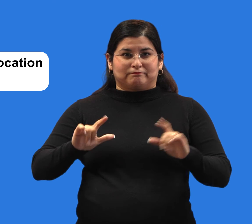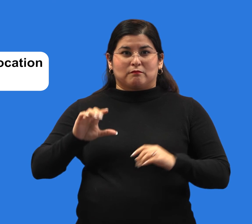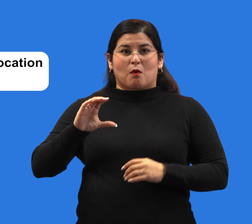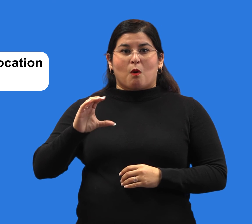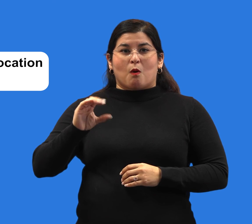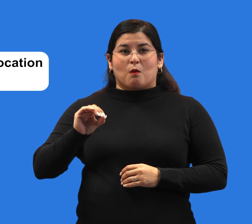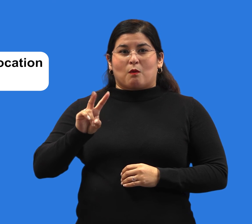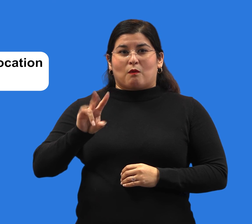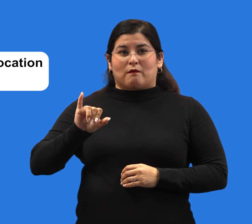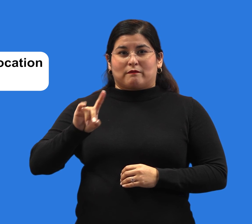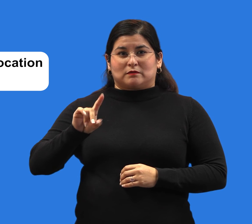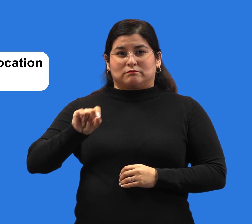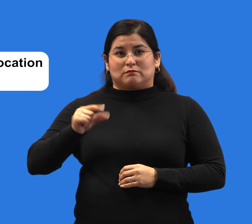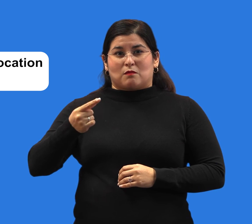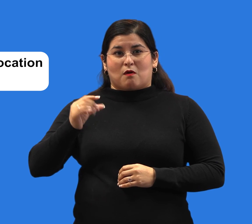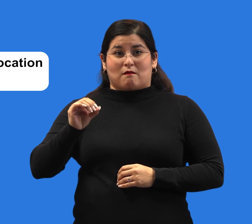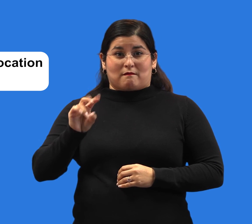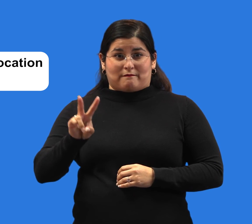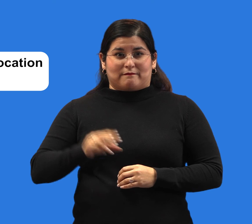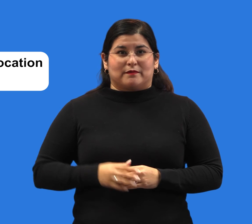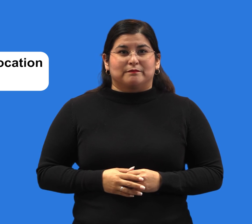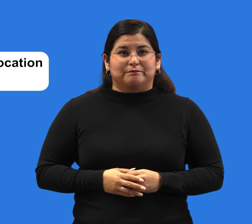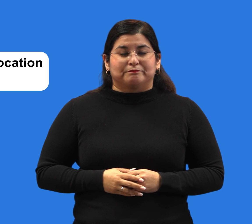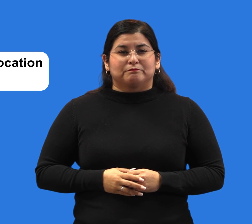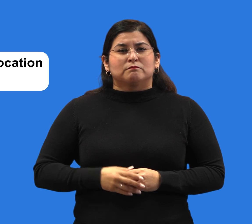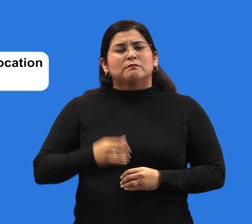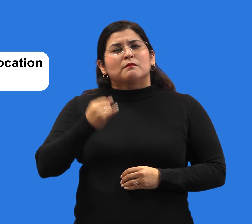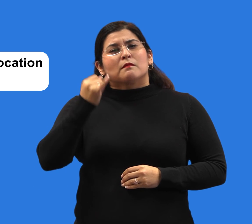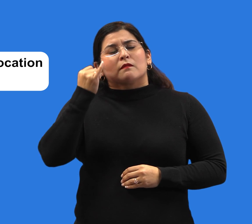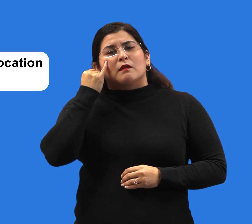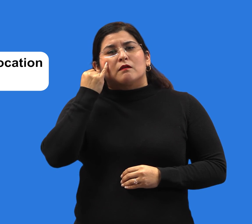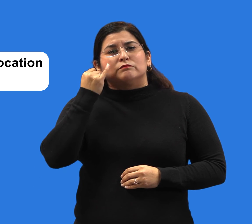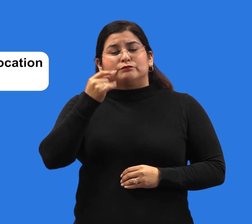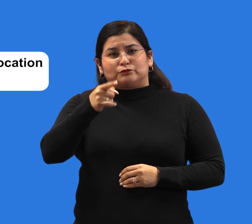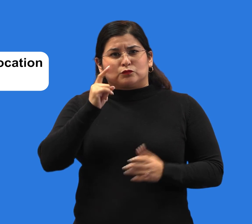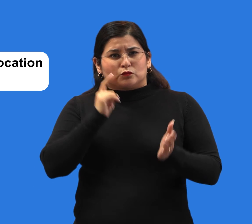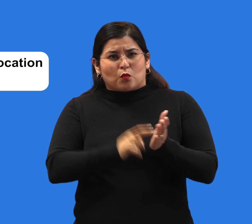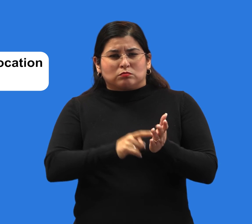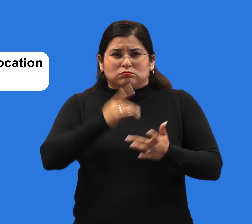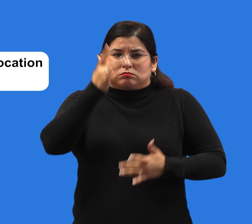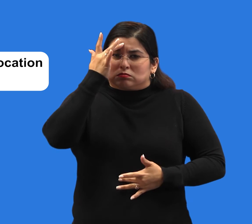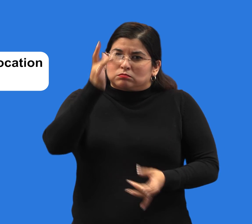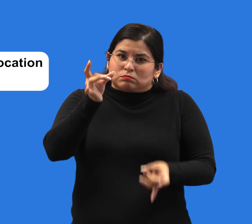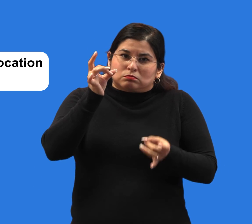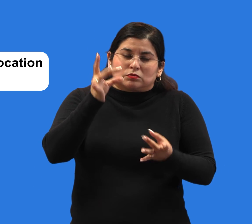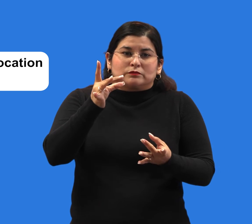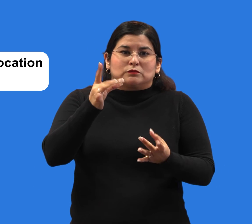at covid.gov. Call 911 or go to the emergency room if you